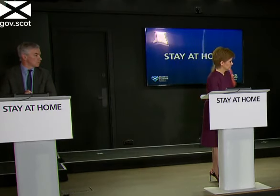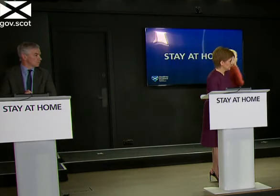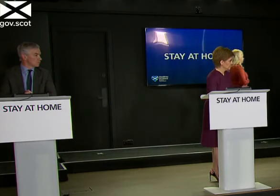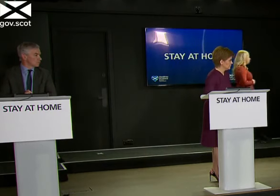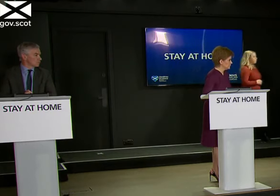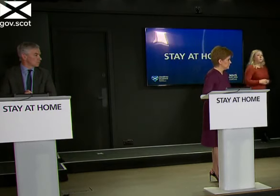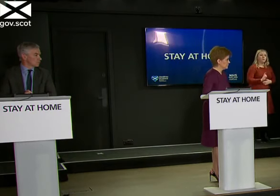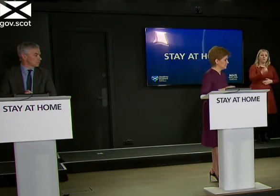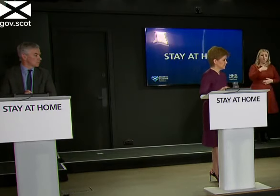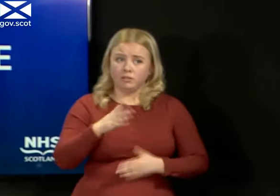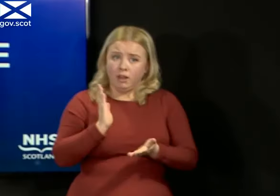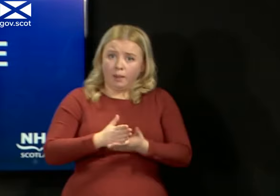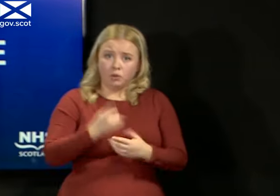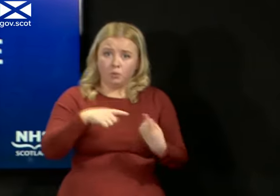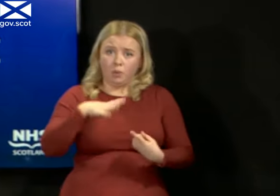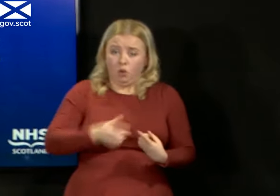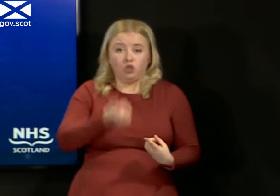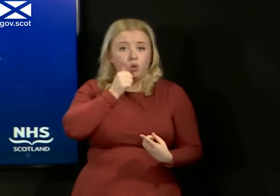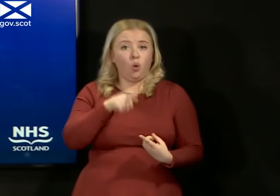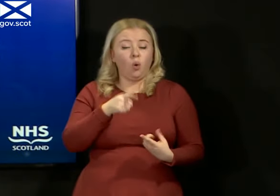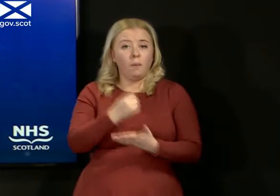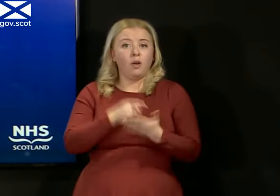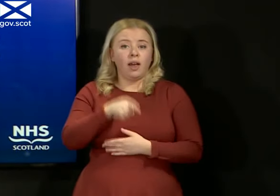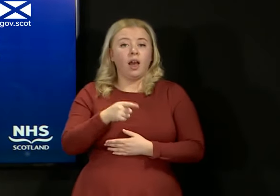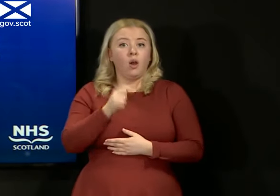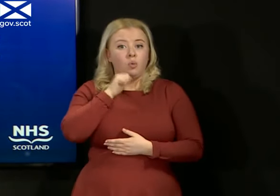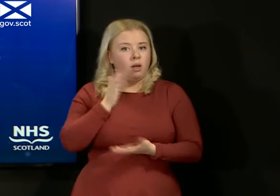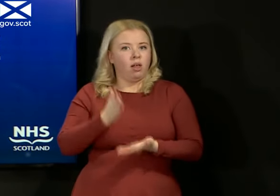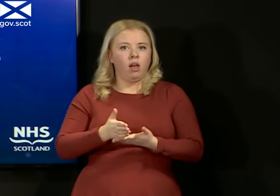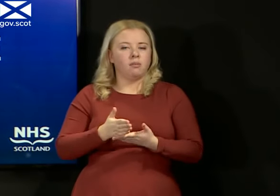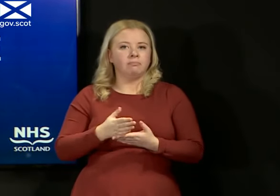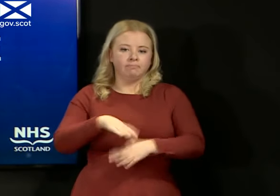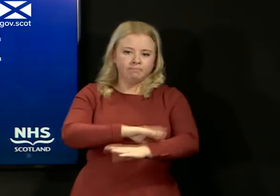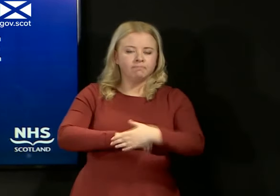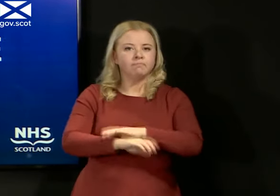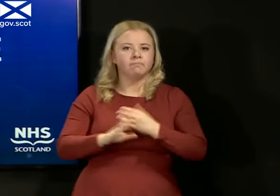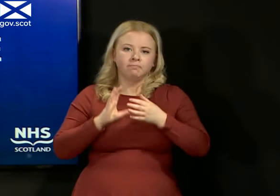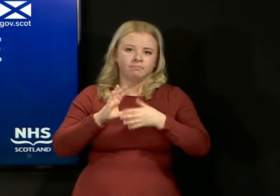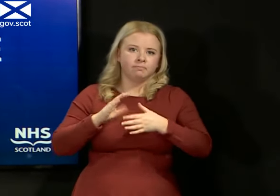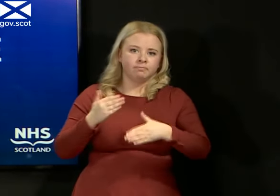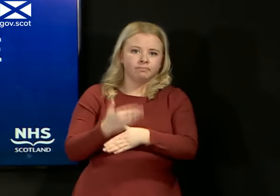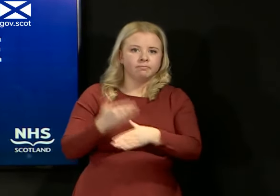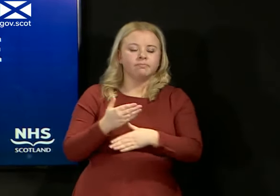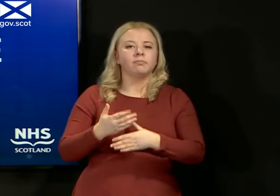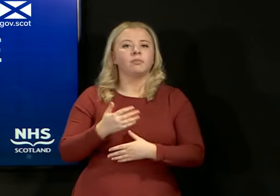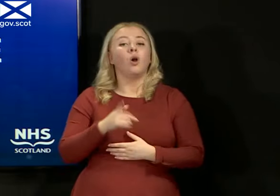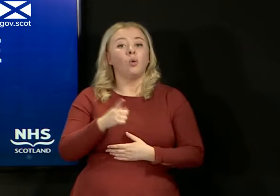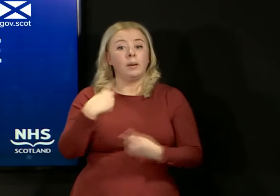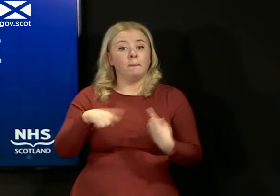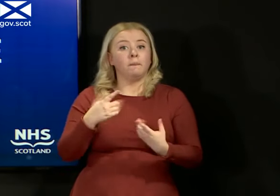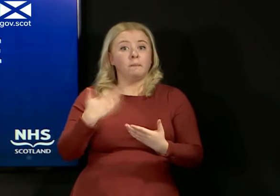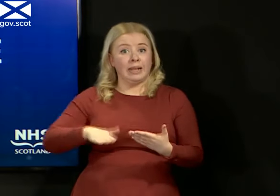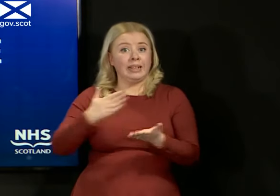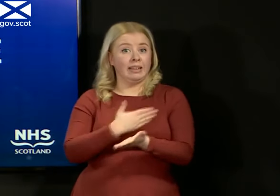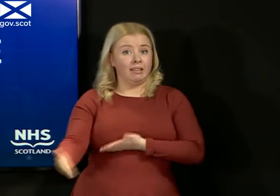absolutely do want to know about it, and we do act when we do know that. We have been really clear, and my strong expectation